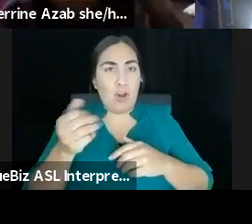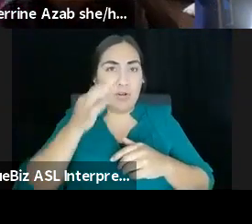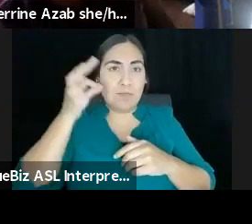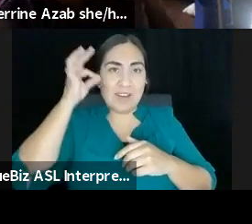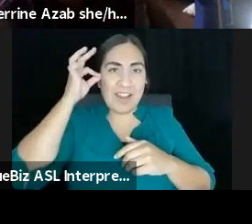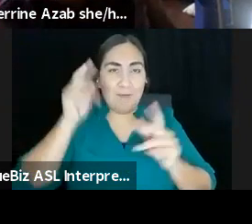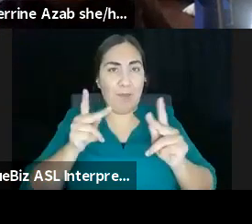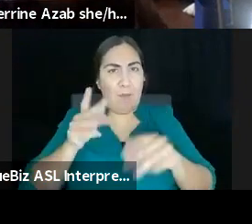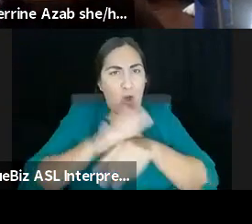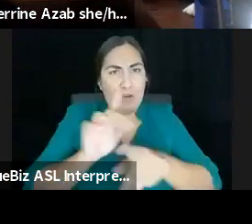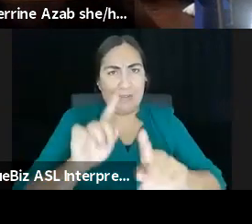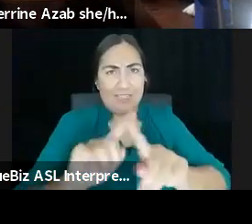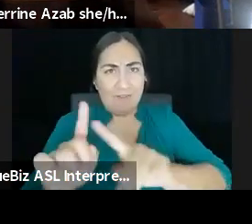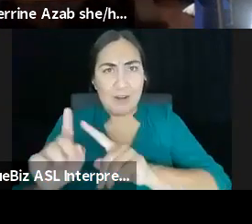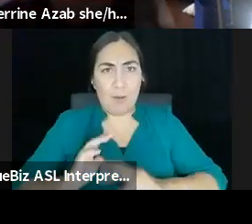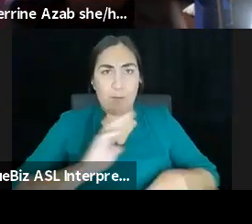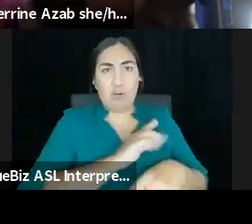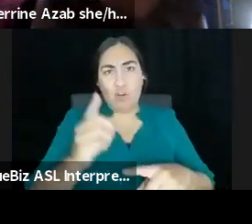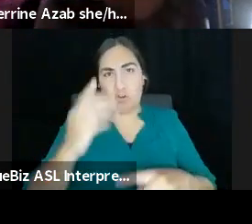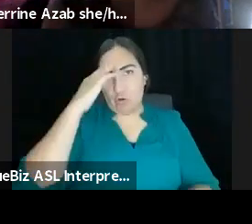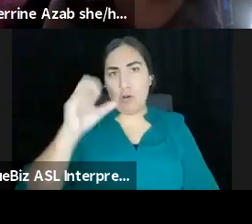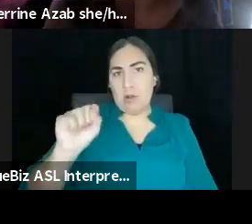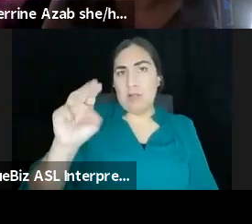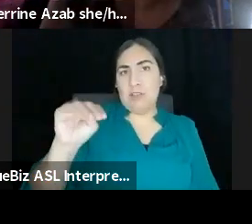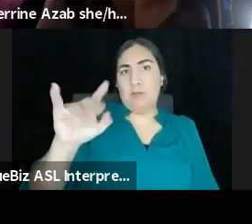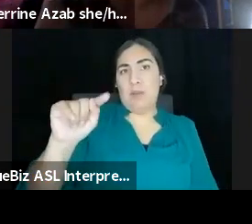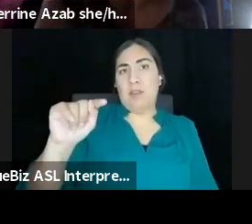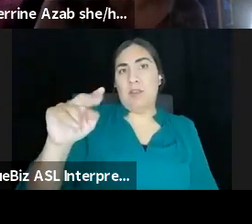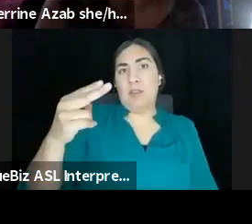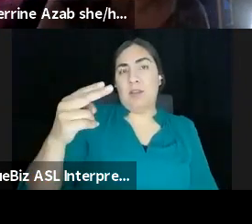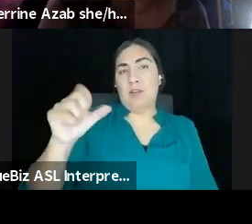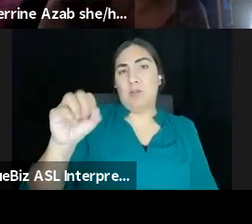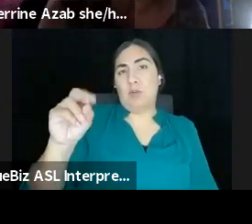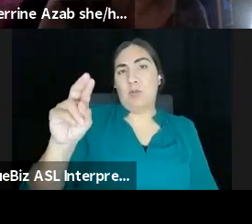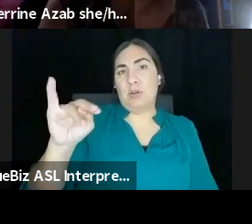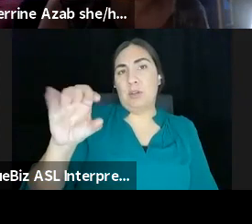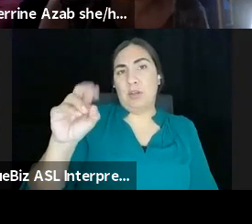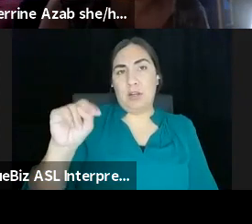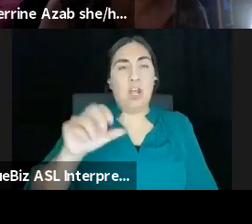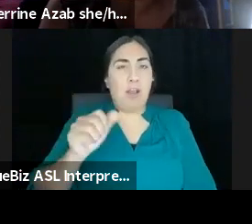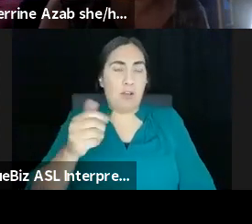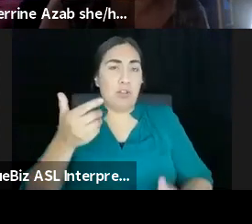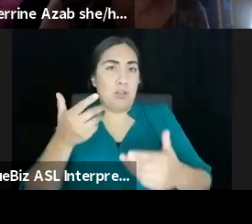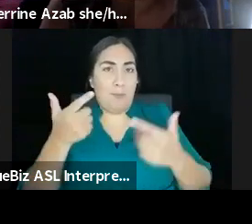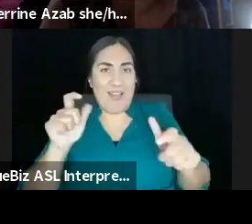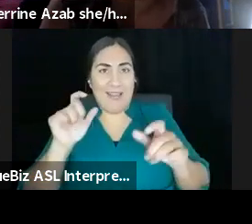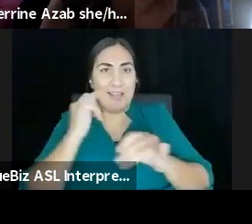So we're trying to get our folks on, you know, the Folk Art Museum, the American History Museum, all these museums. So